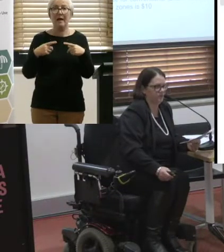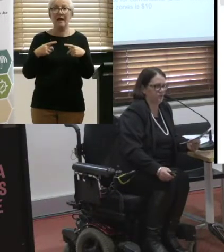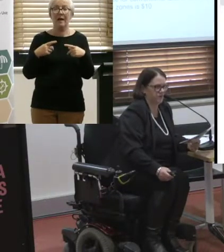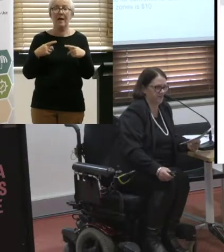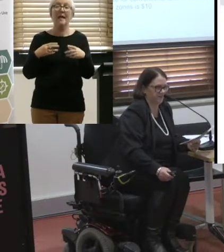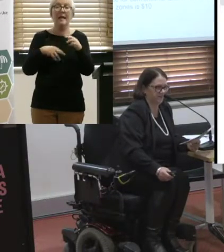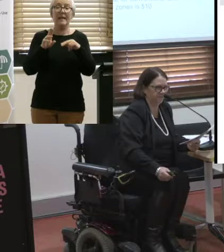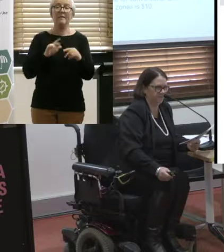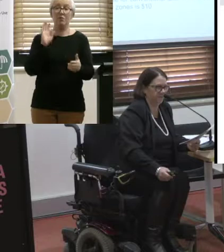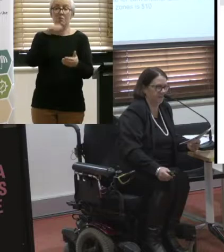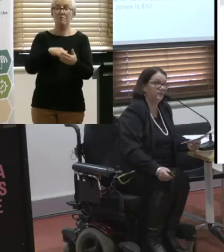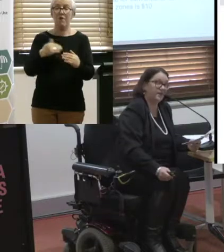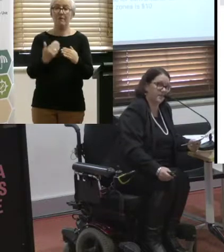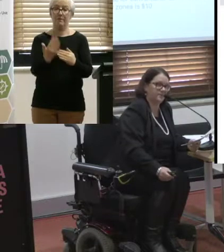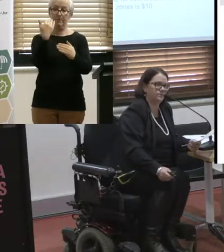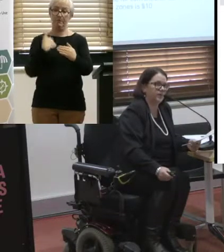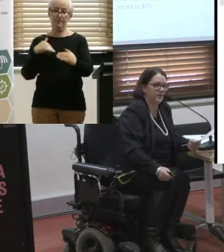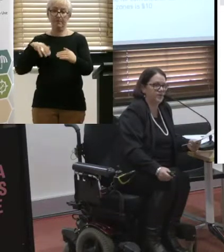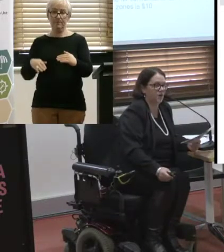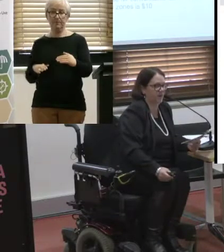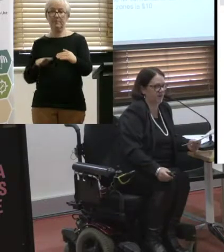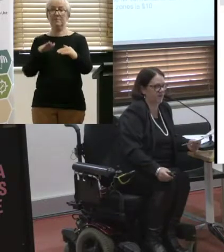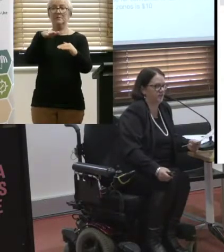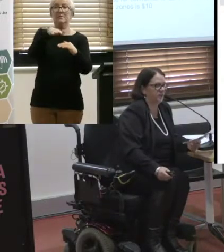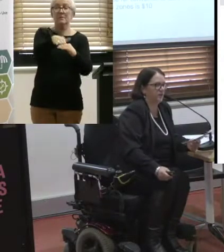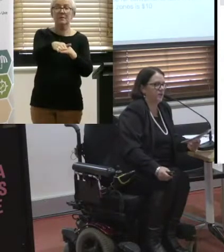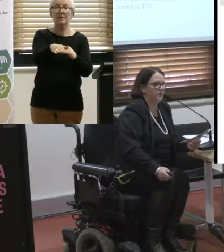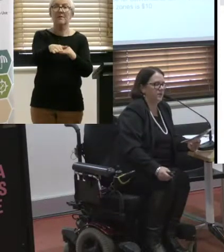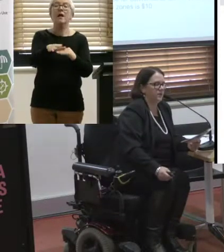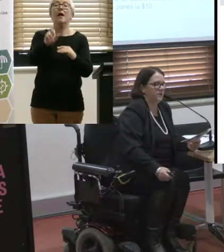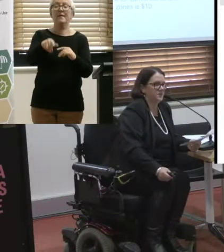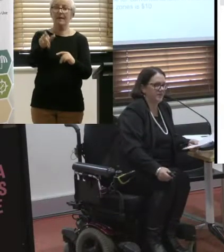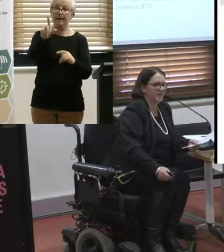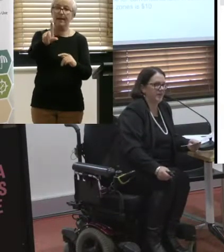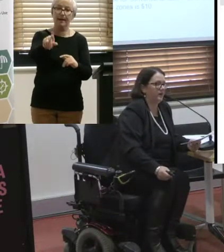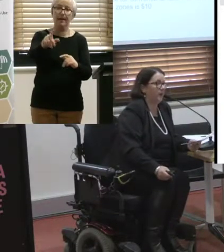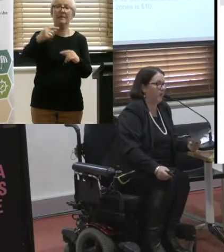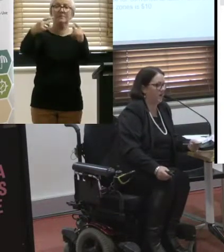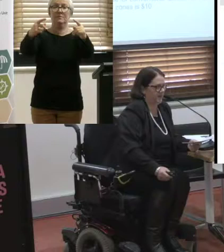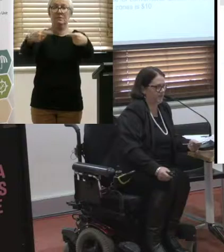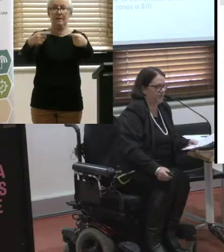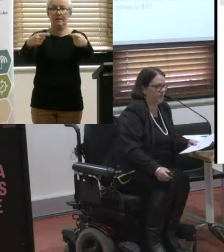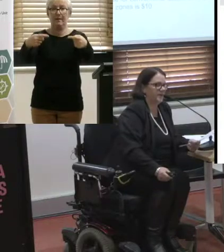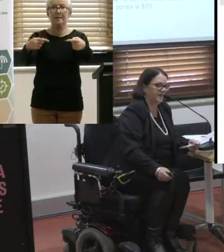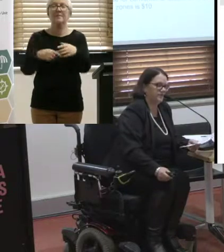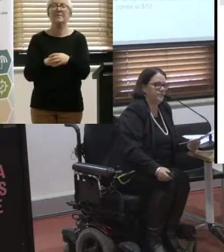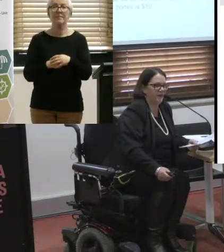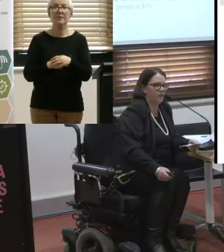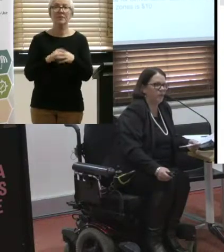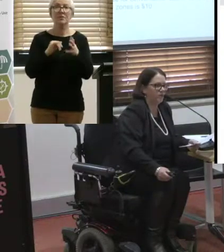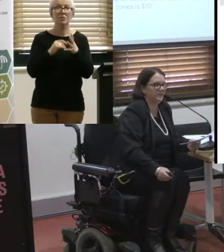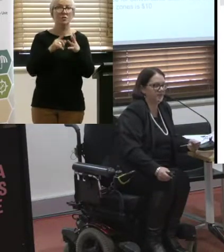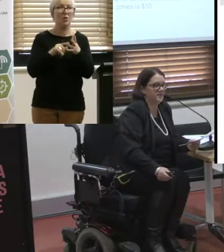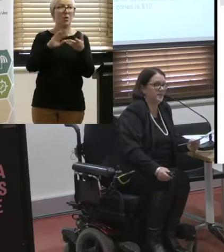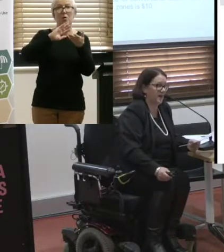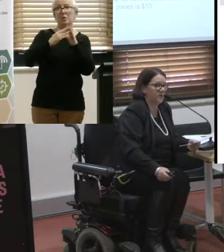being lifted or the scooter. If it is, we need to know about it. The community are our eyes. We need to be